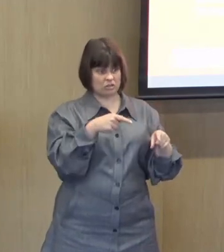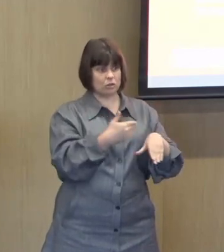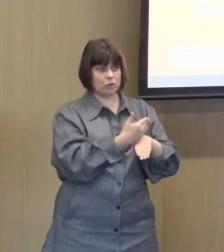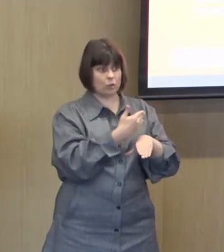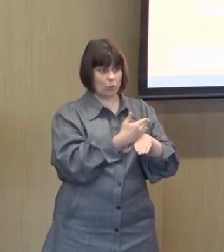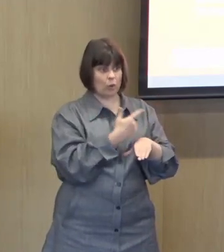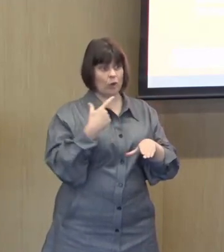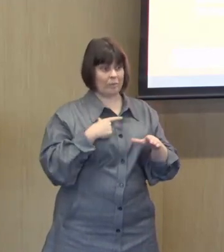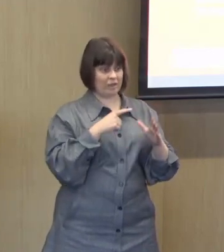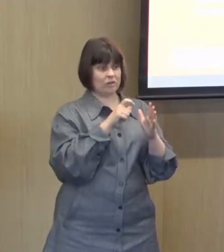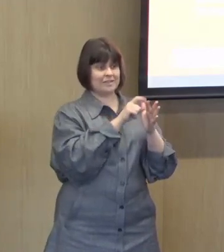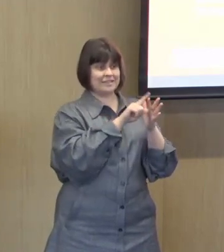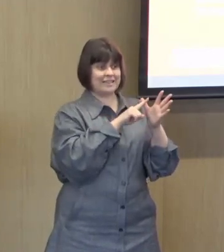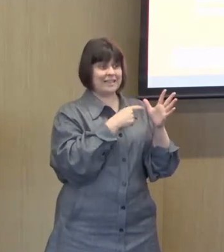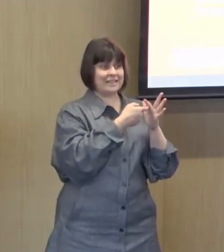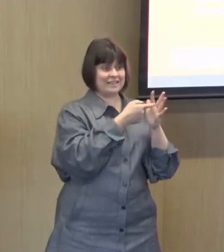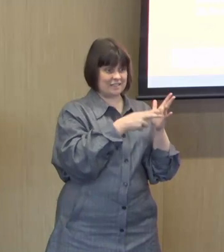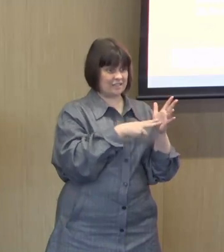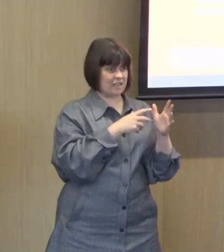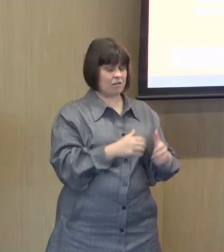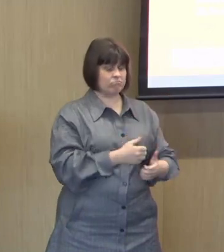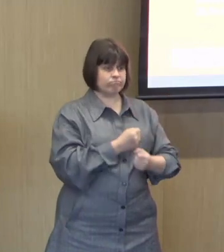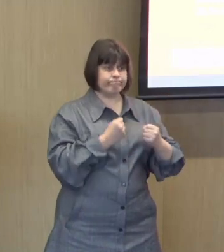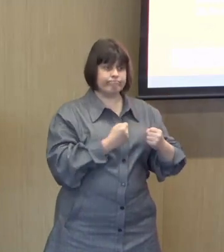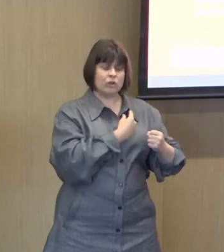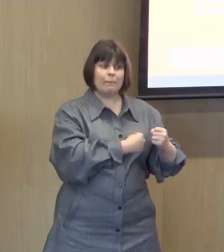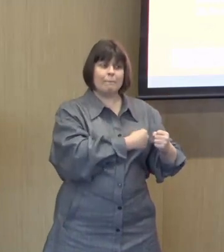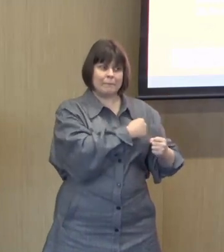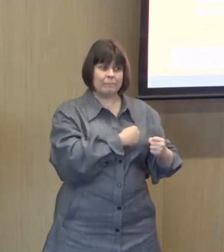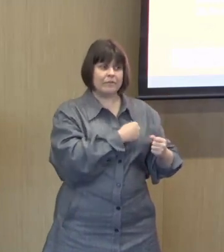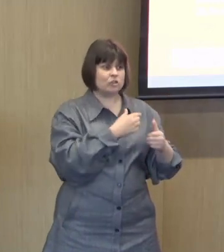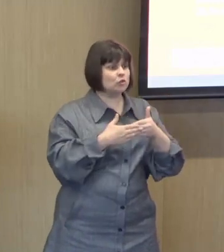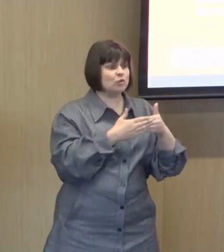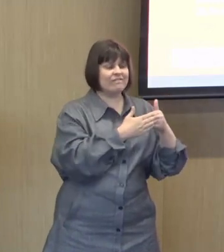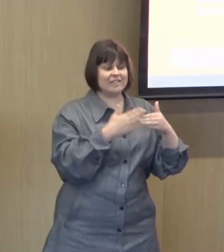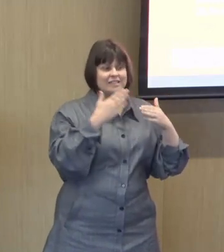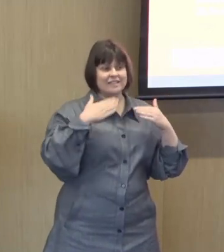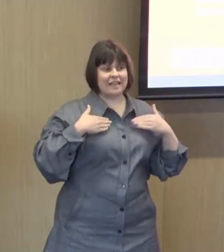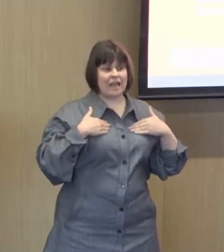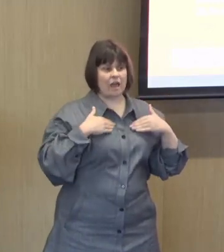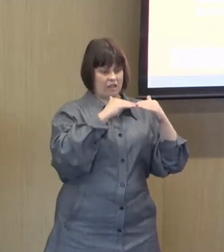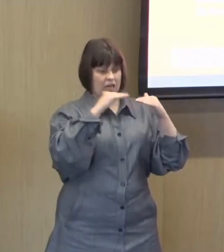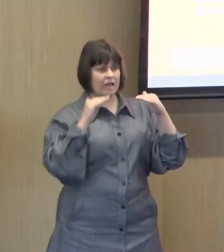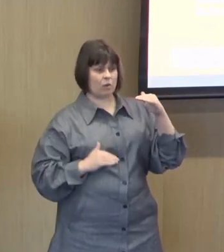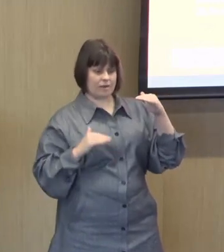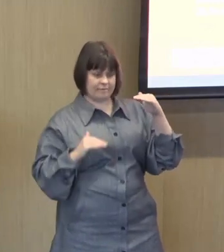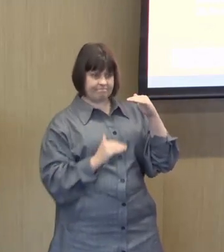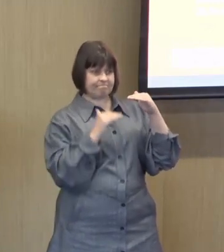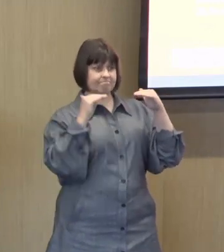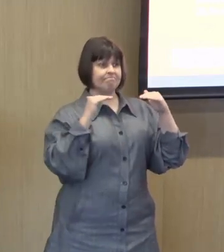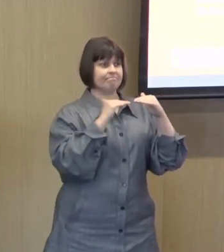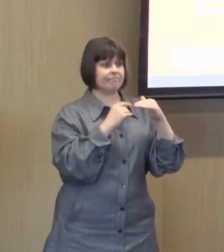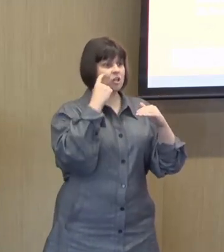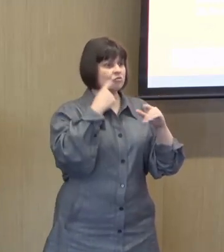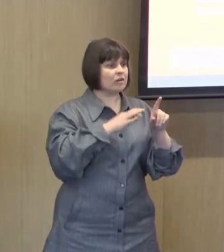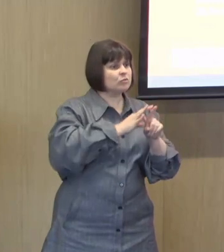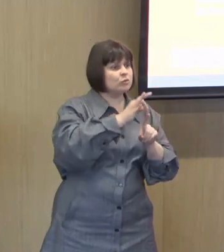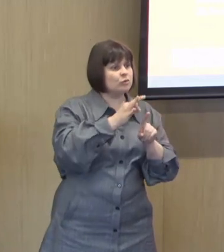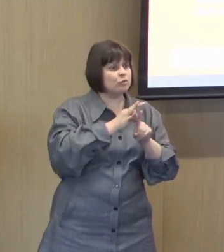has to addressing health inequities, to transforming healthcare, and to trying to do better for everyone. So